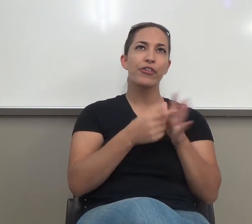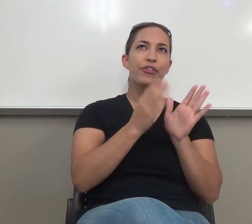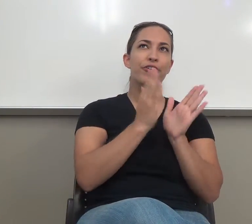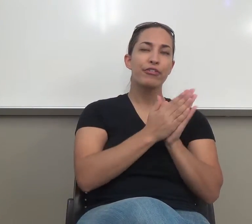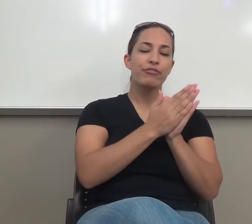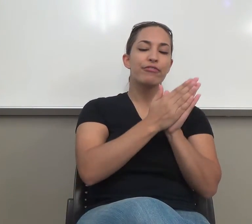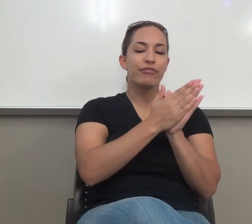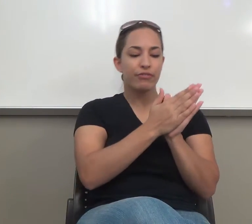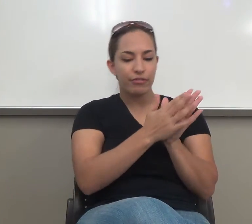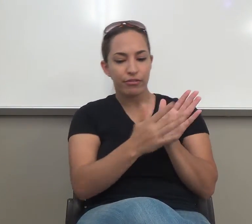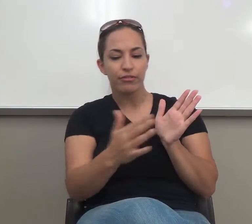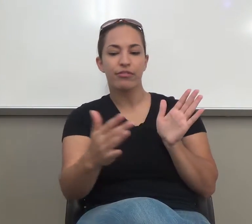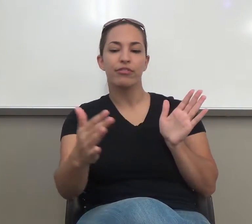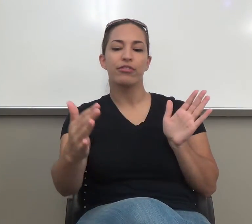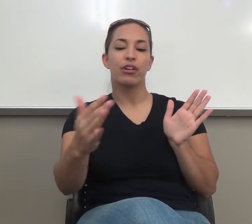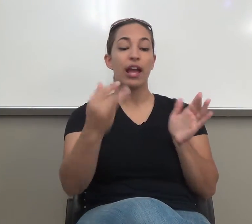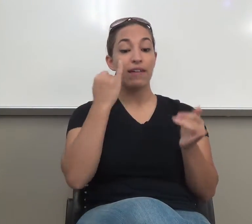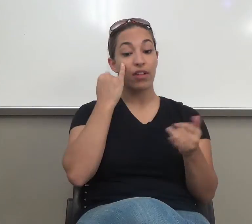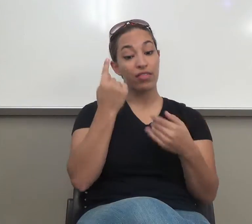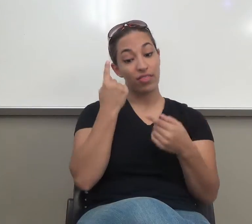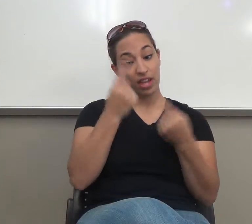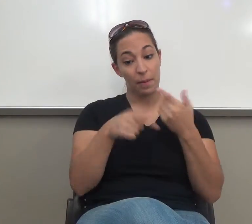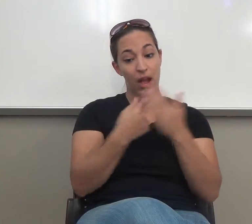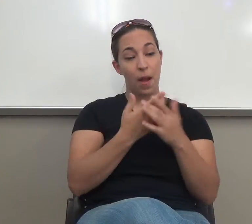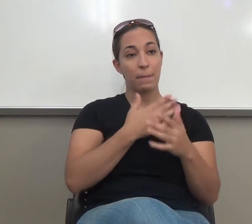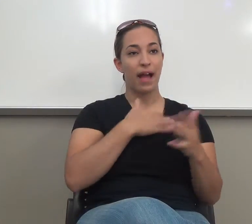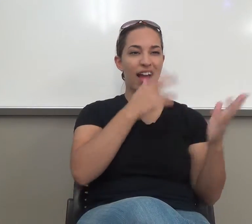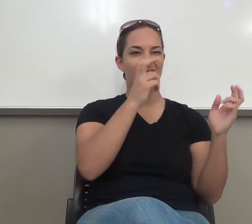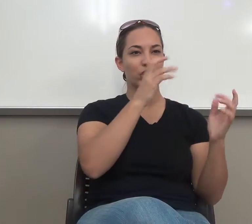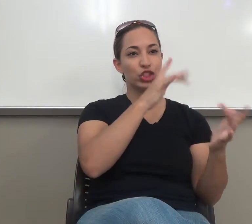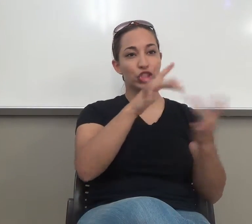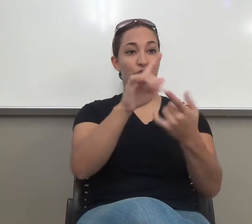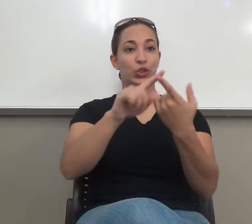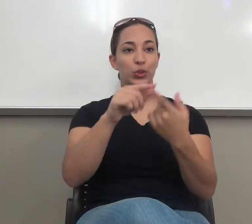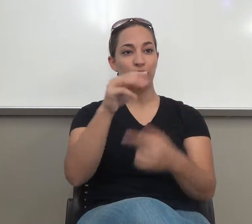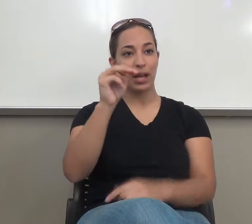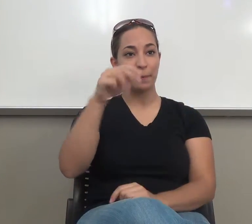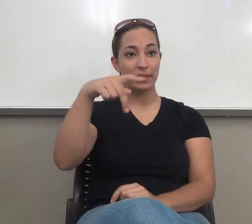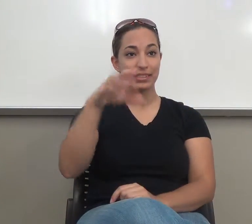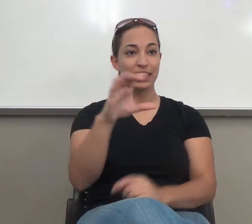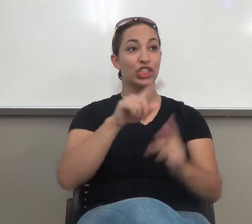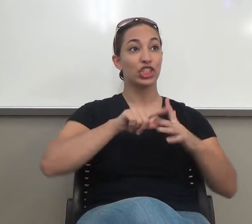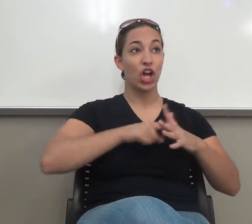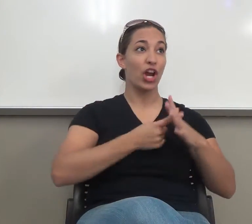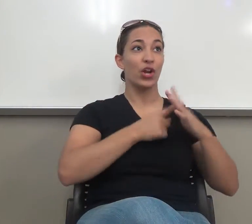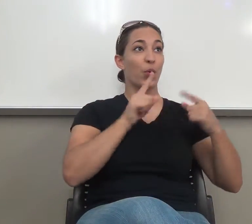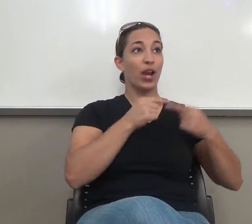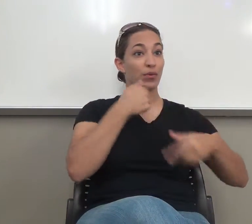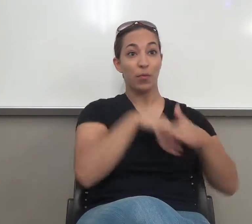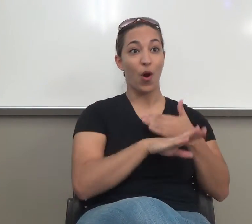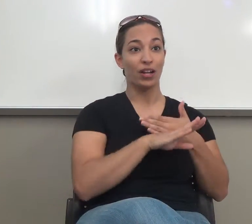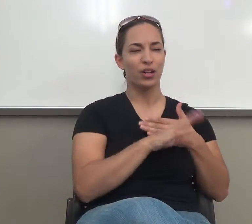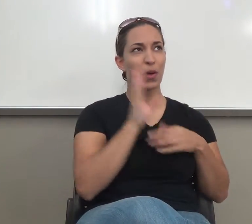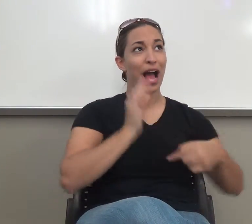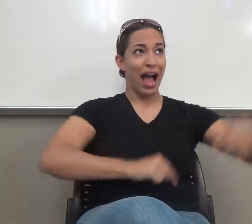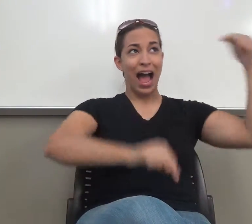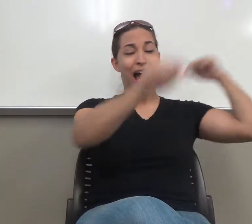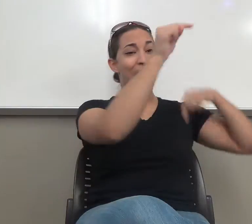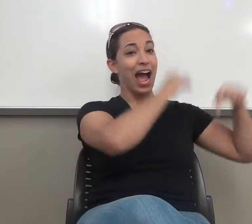think about it, my journey to MPC started the day I was born. Am I going to go that far back? Right? Or am I going to